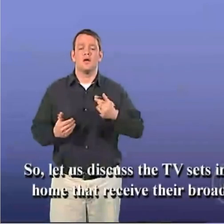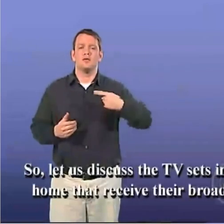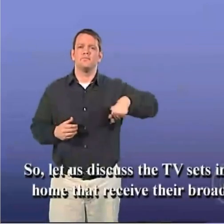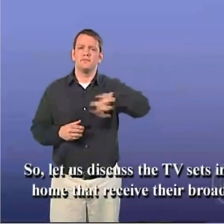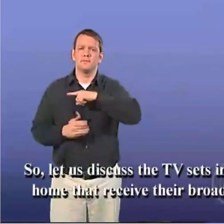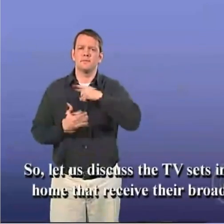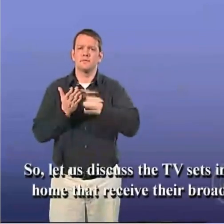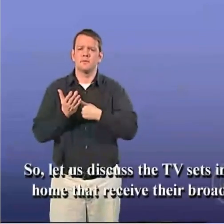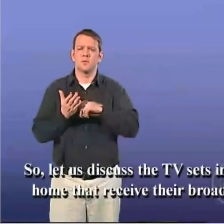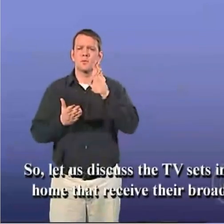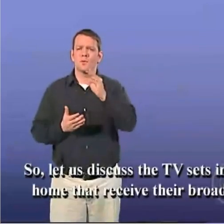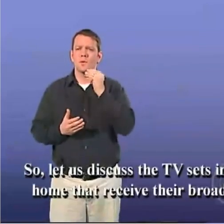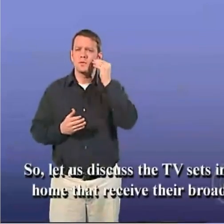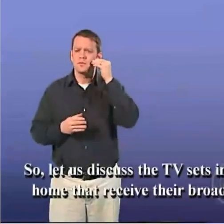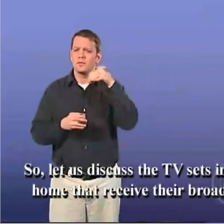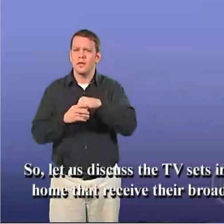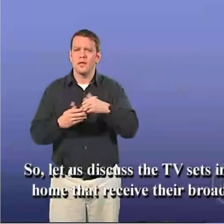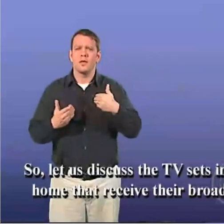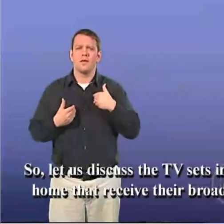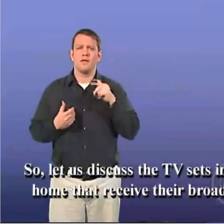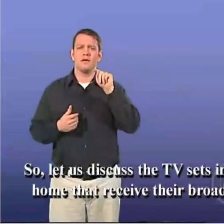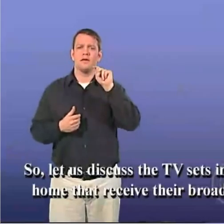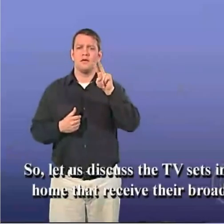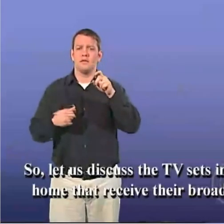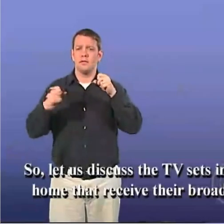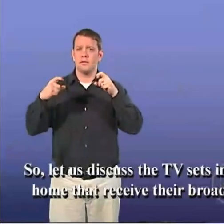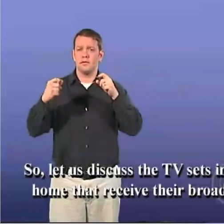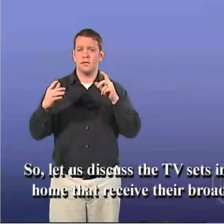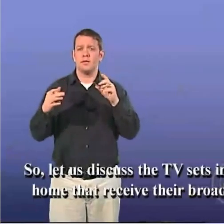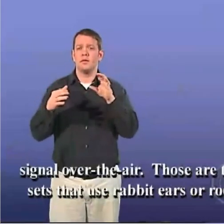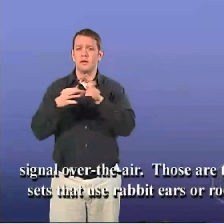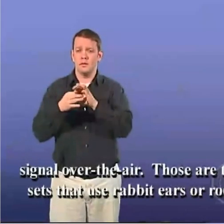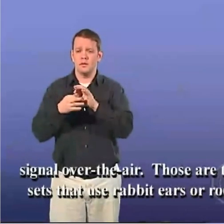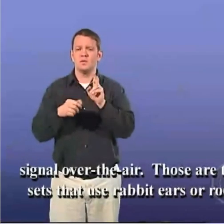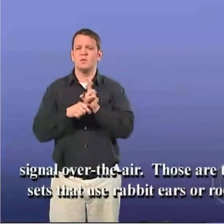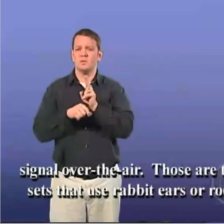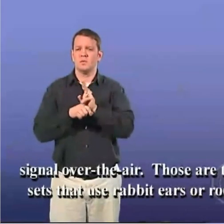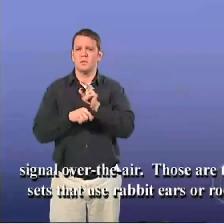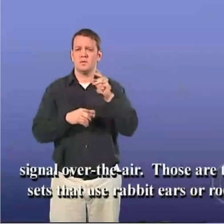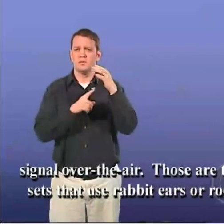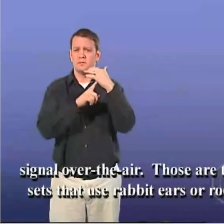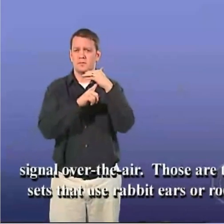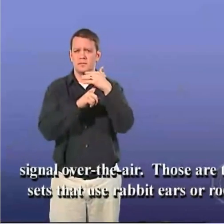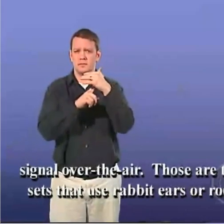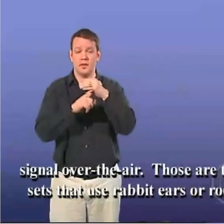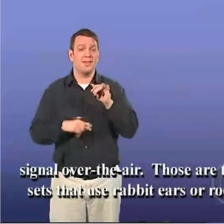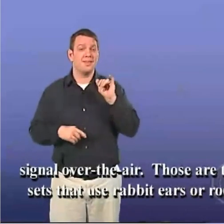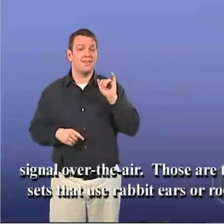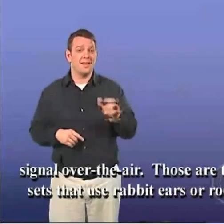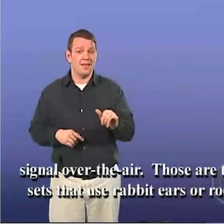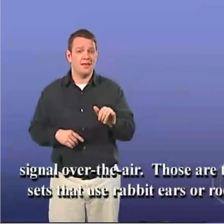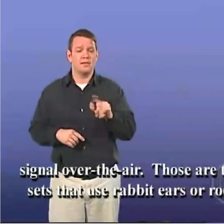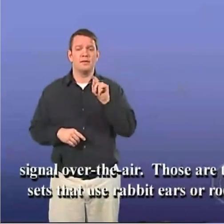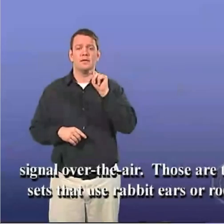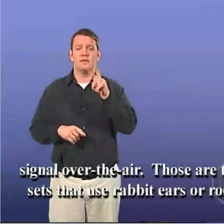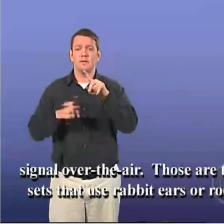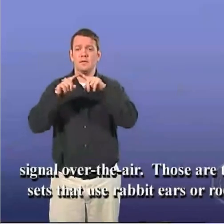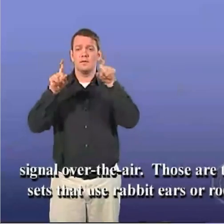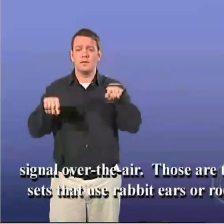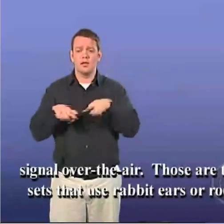So let us discuss the TV sets in your home that receive their broadcast signal over the air. Those are the TV sets that use